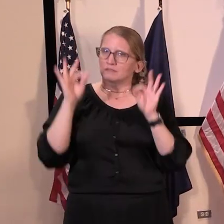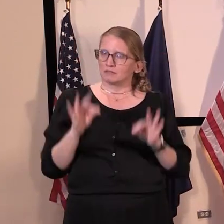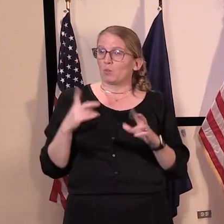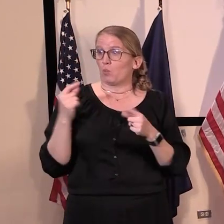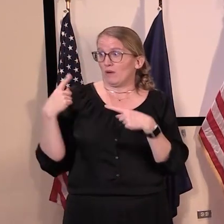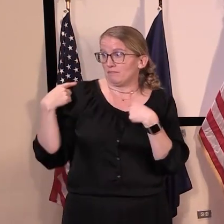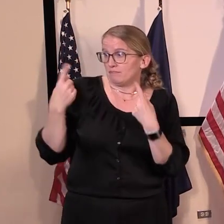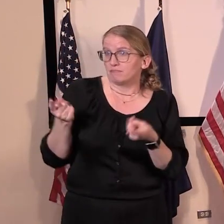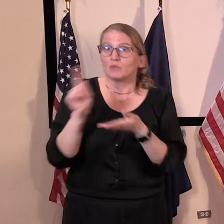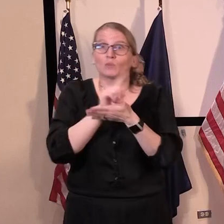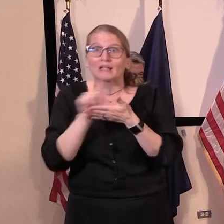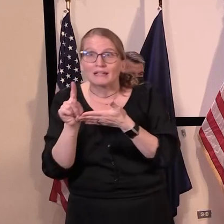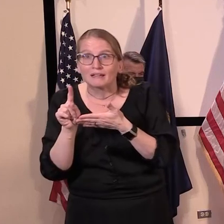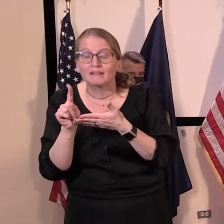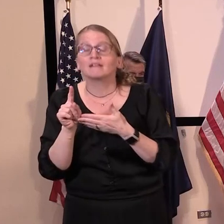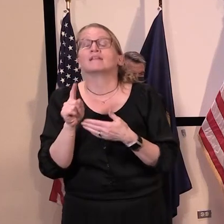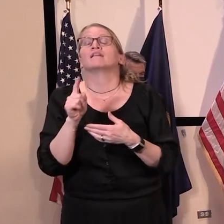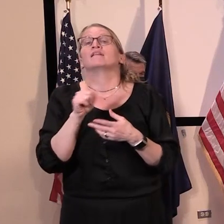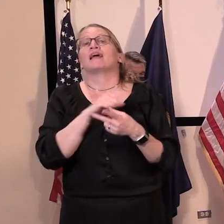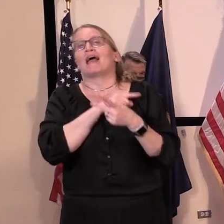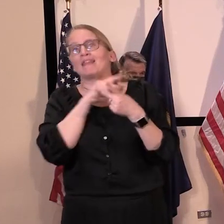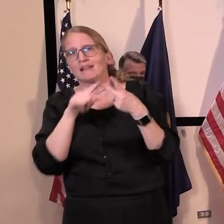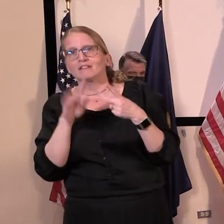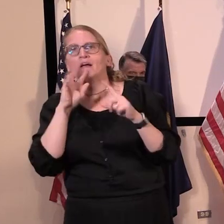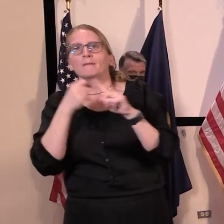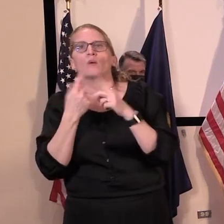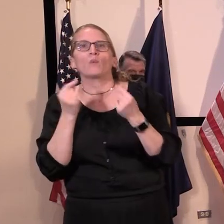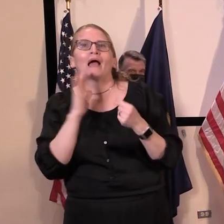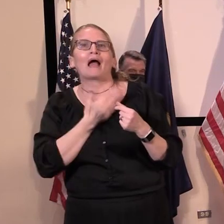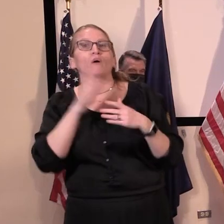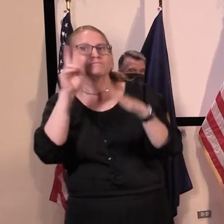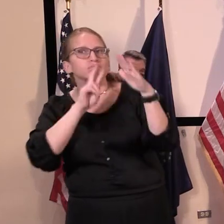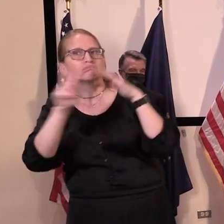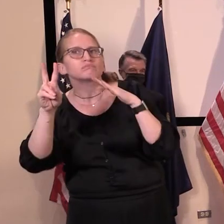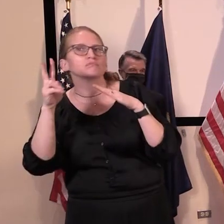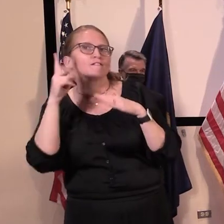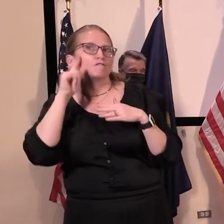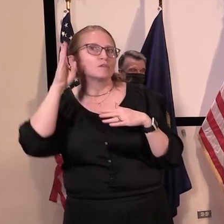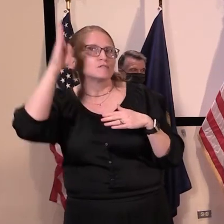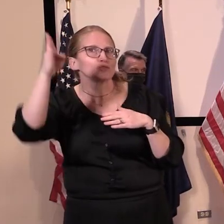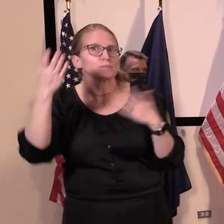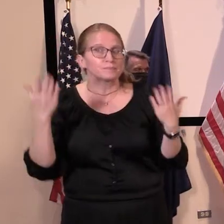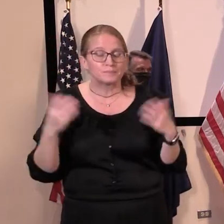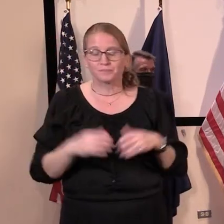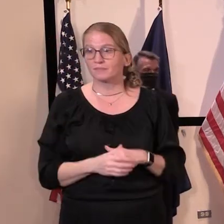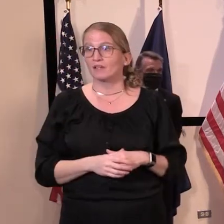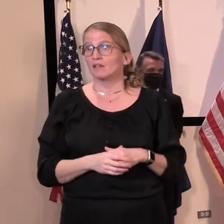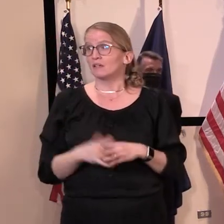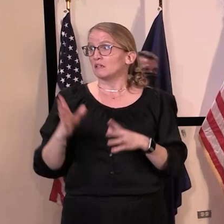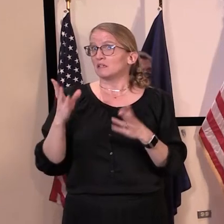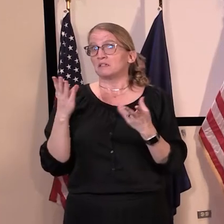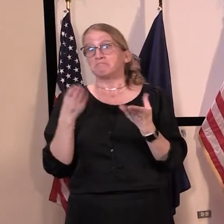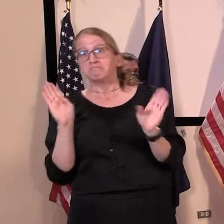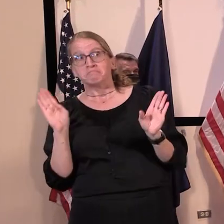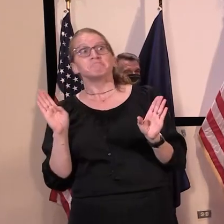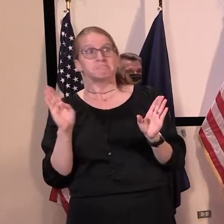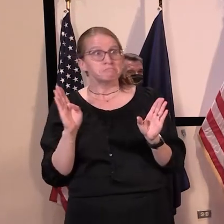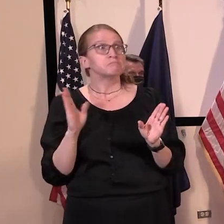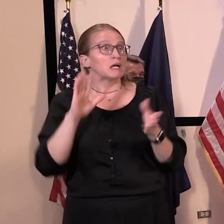from the past week and then touch on a look forward. Overall, the news continues to be good.